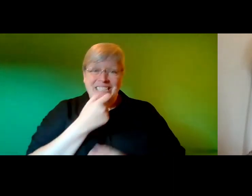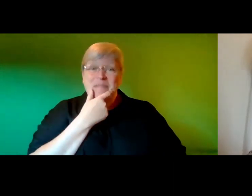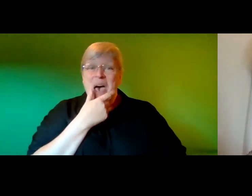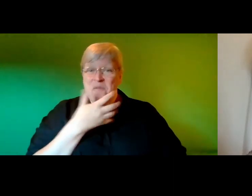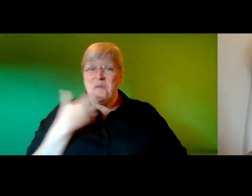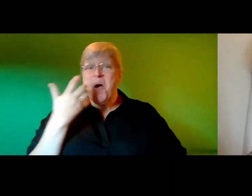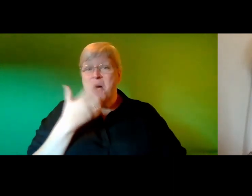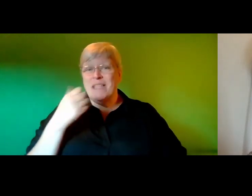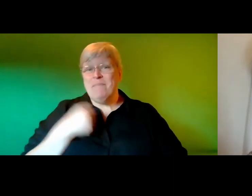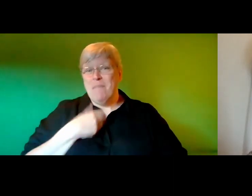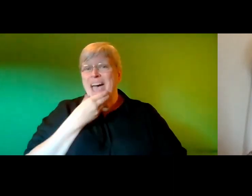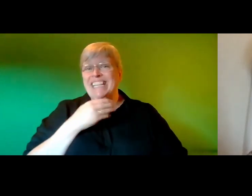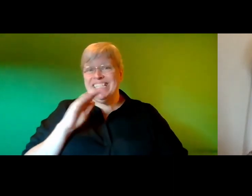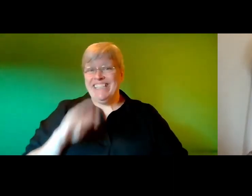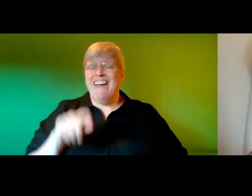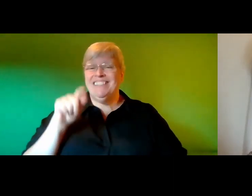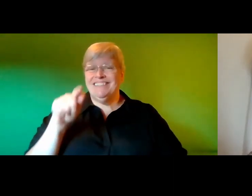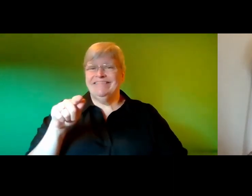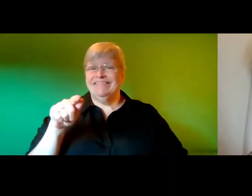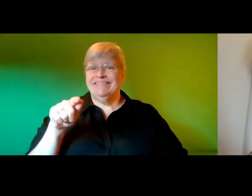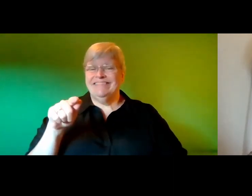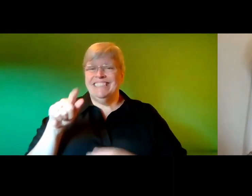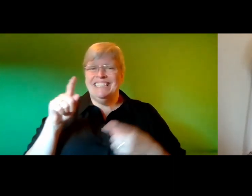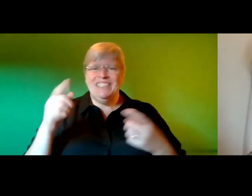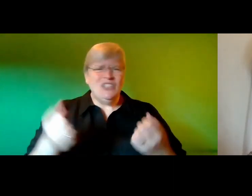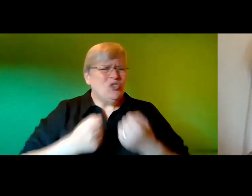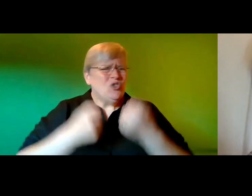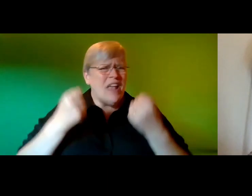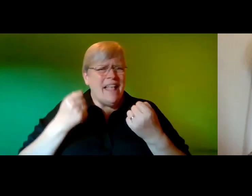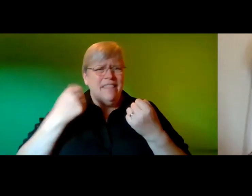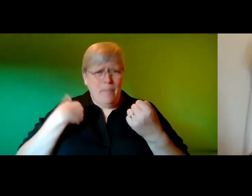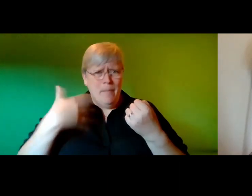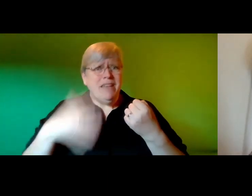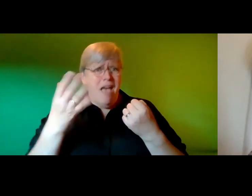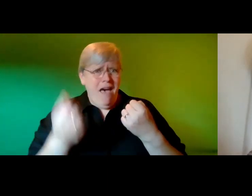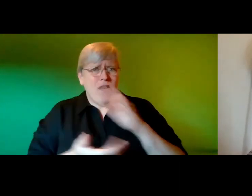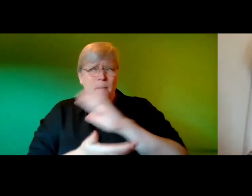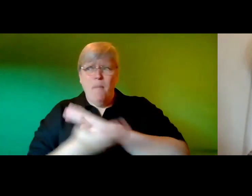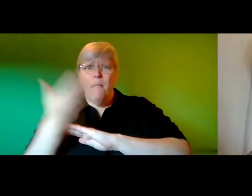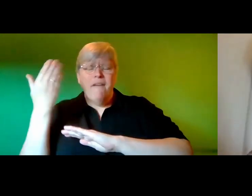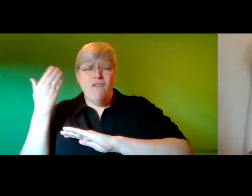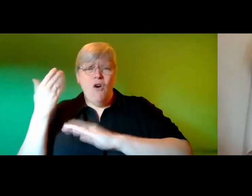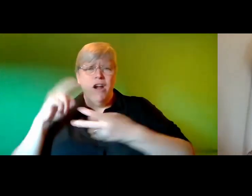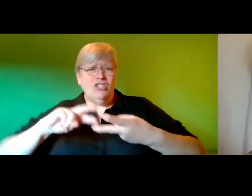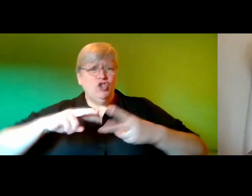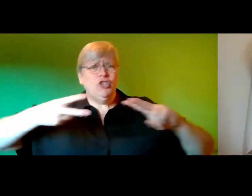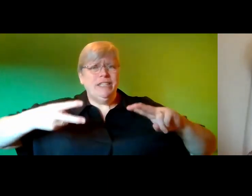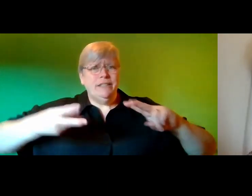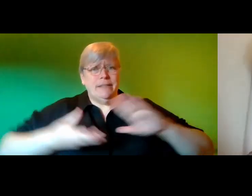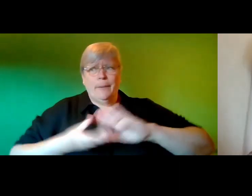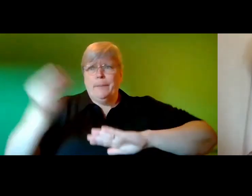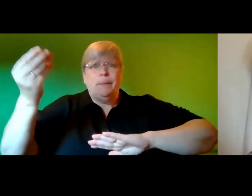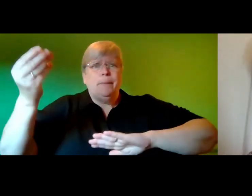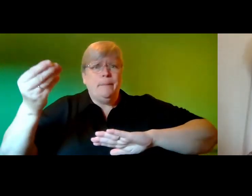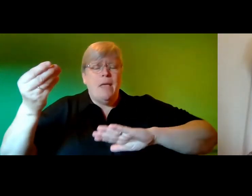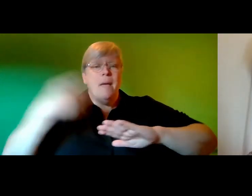my son and then with the strength that i once had scoops my jeans from my lap my